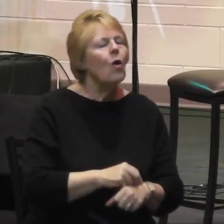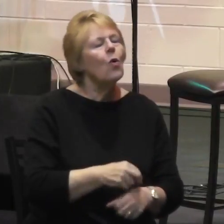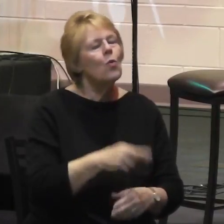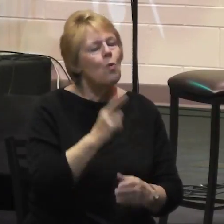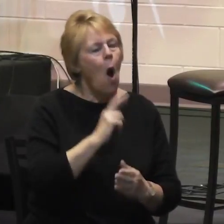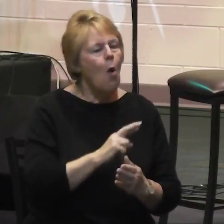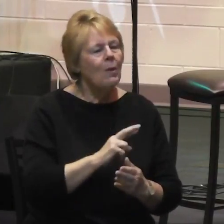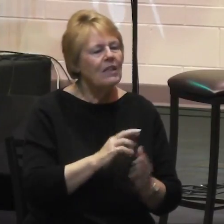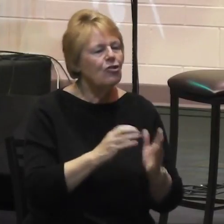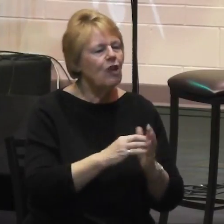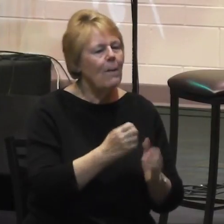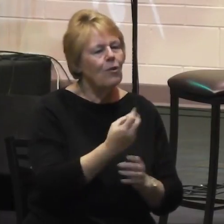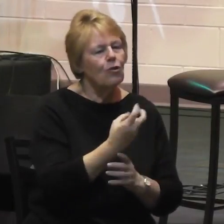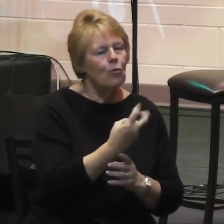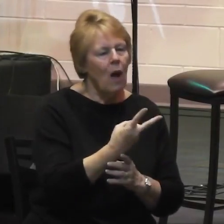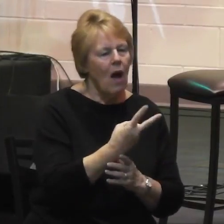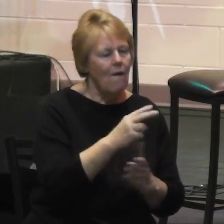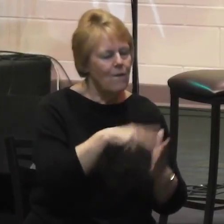verse 4.